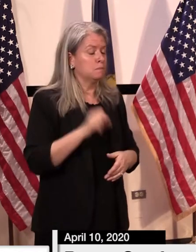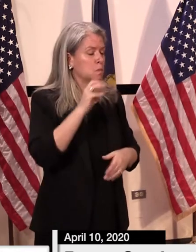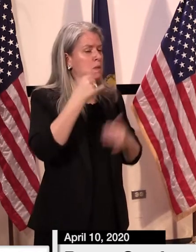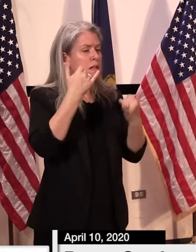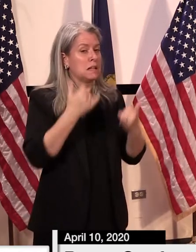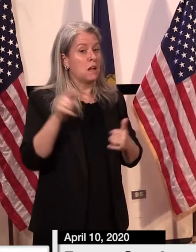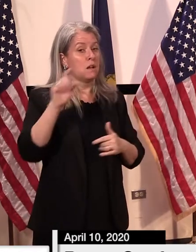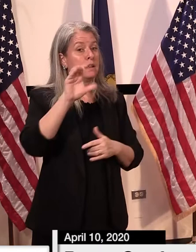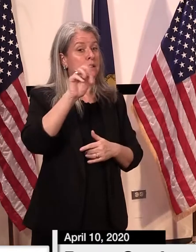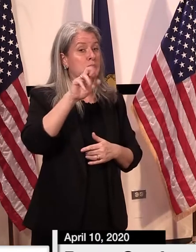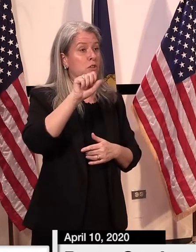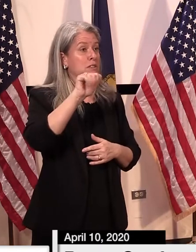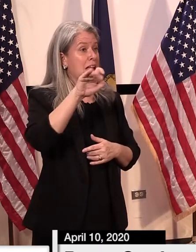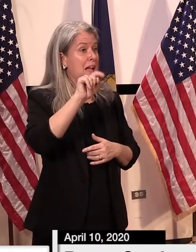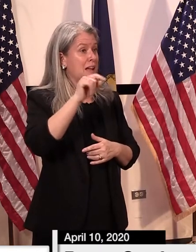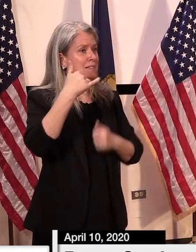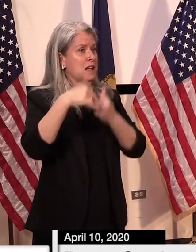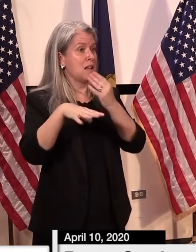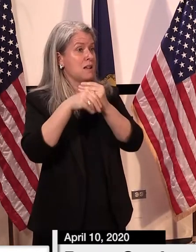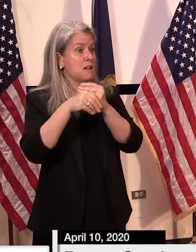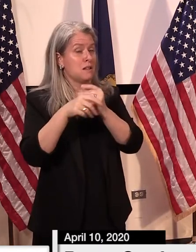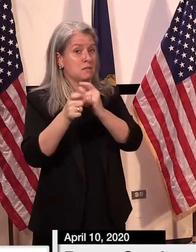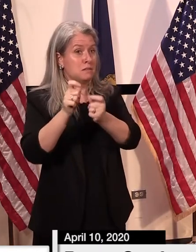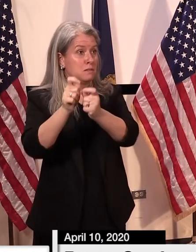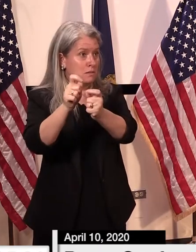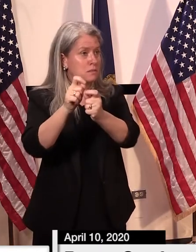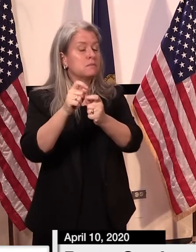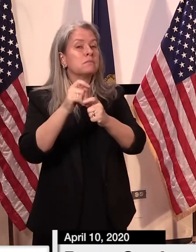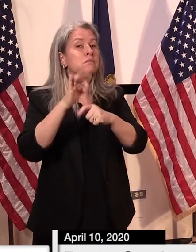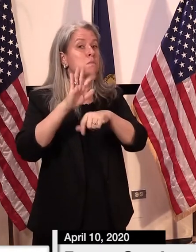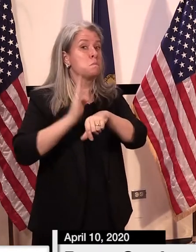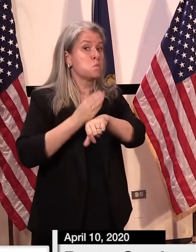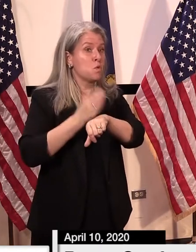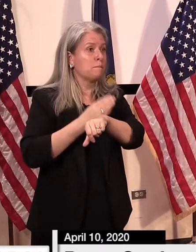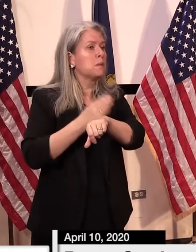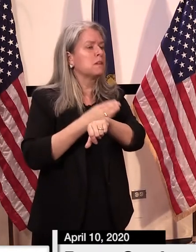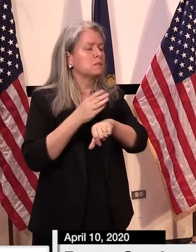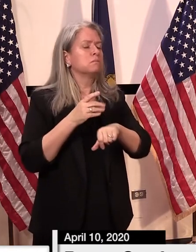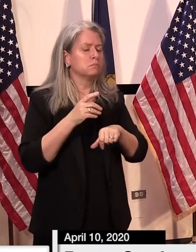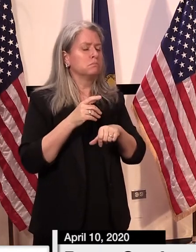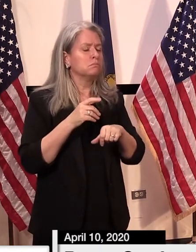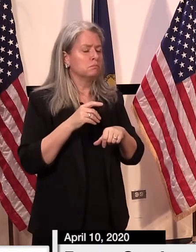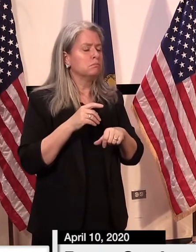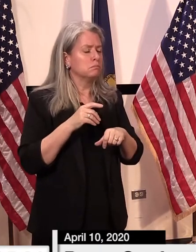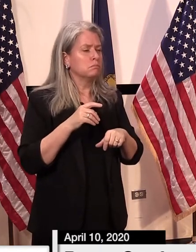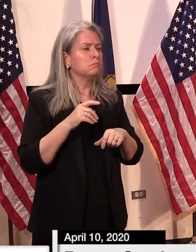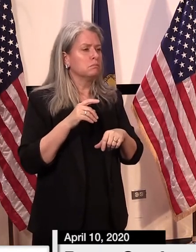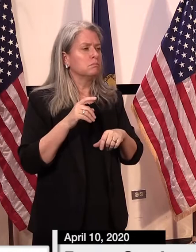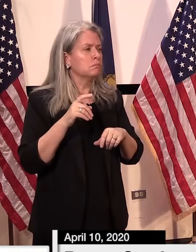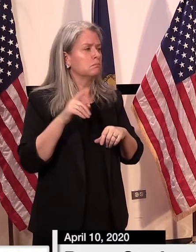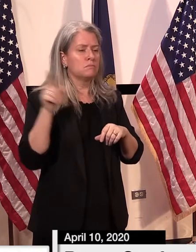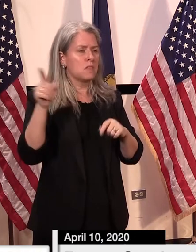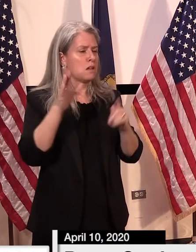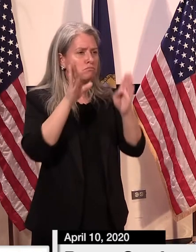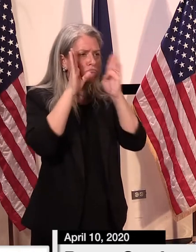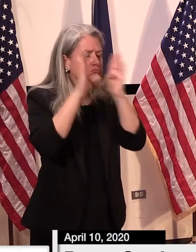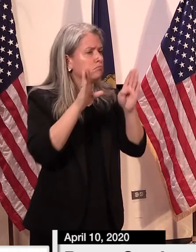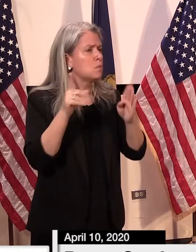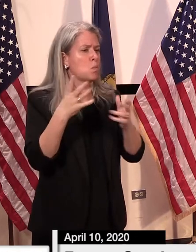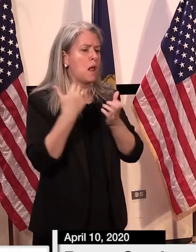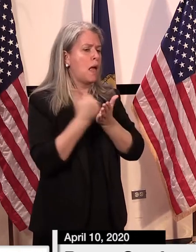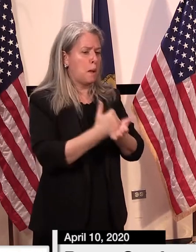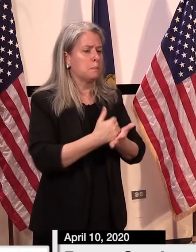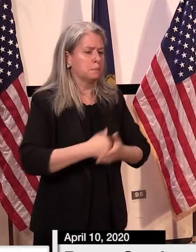in the CARES Act, uh, I would say, uh, if there's some improvements, uh, that need to be made, uh, they're all, all ears, uh, they want to help.